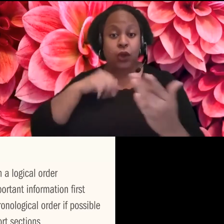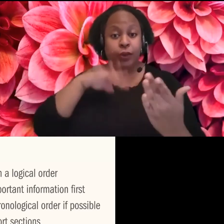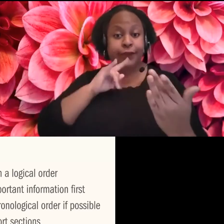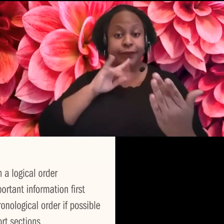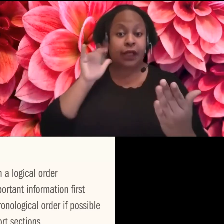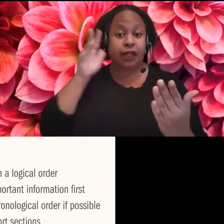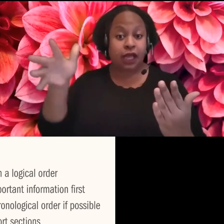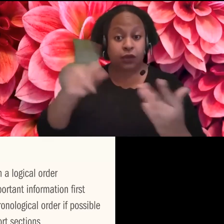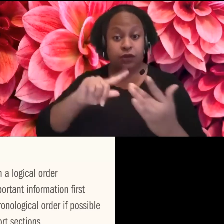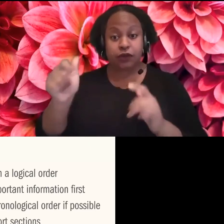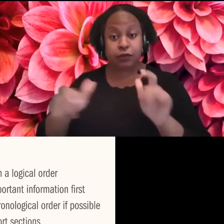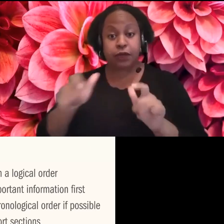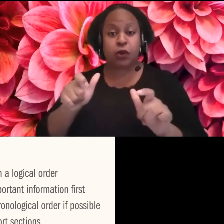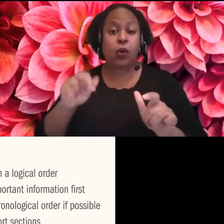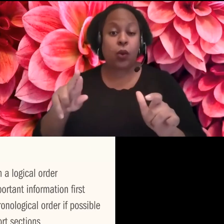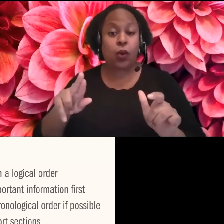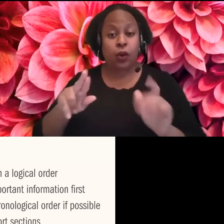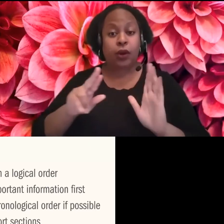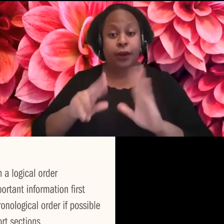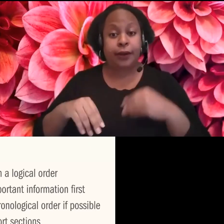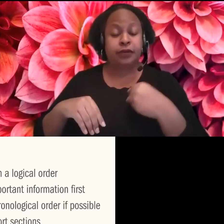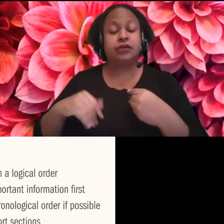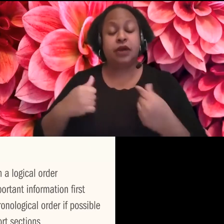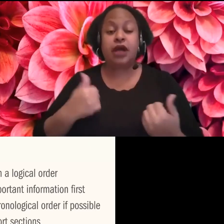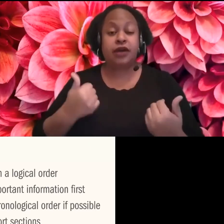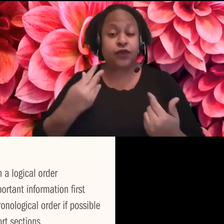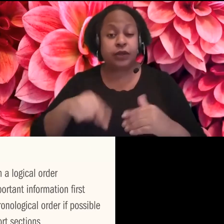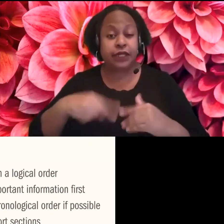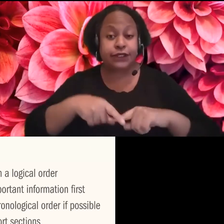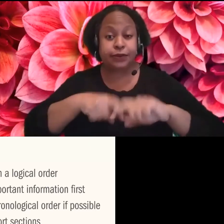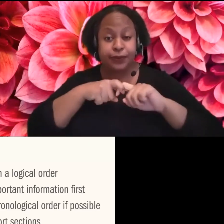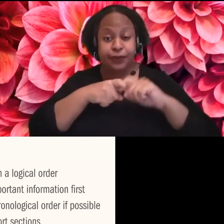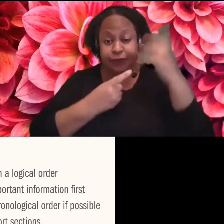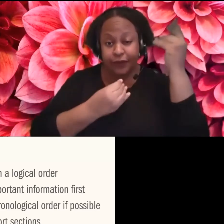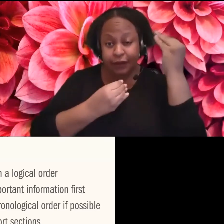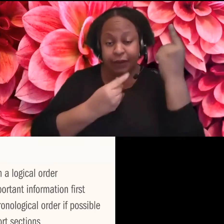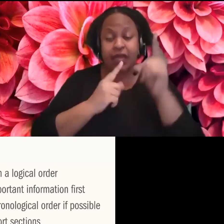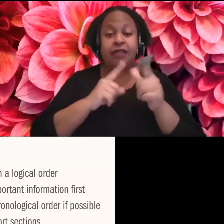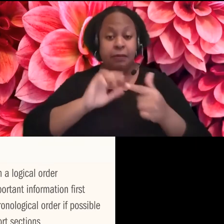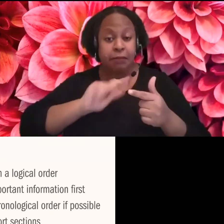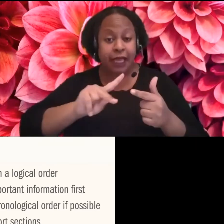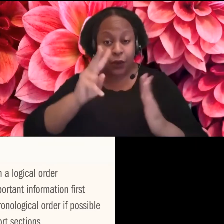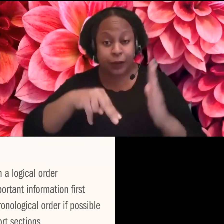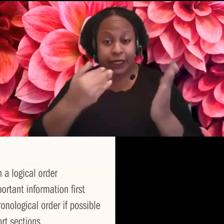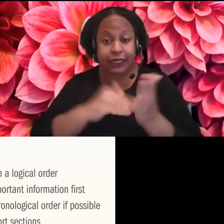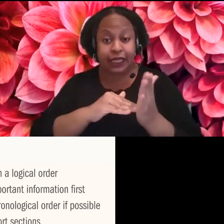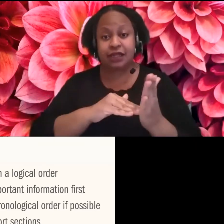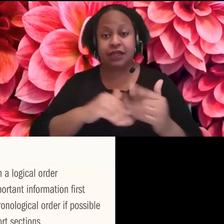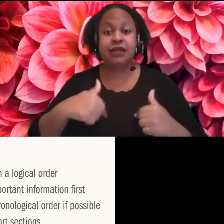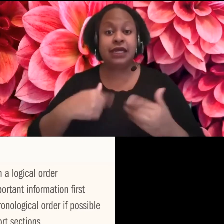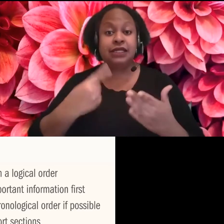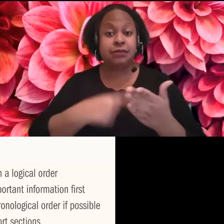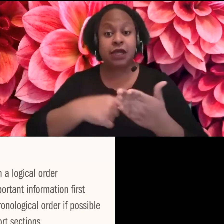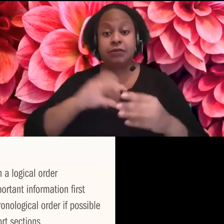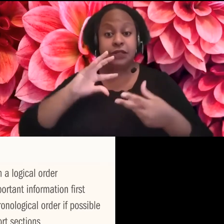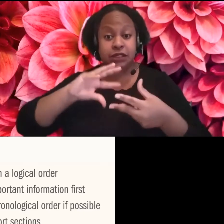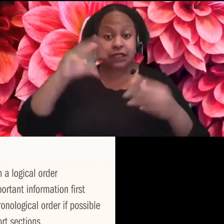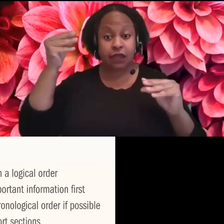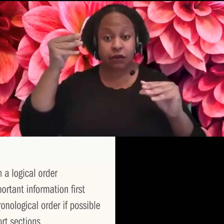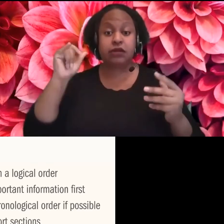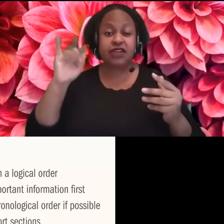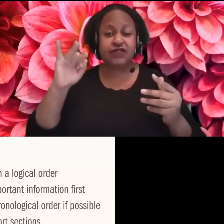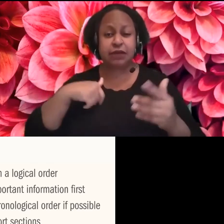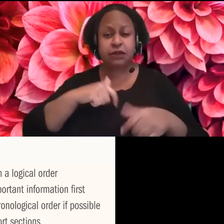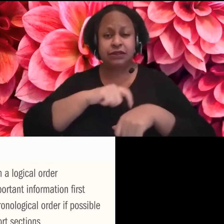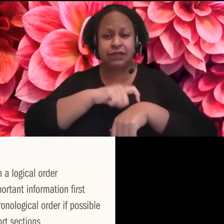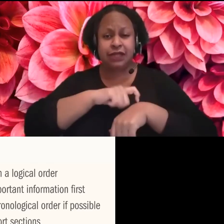we've been on a deadline, um, and all writing and working on the same thing, we'll write something and then swap it with somebody